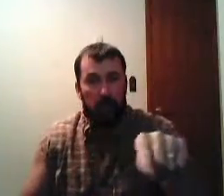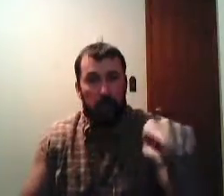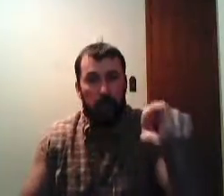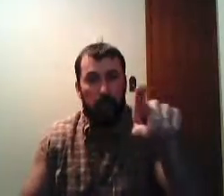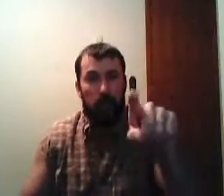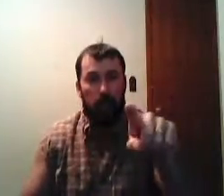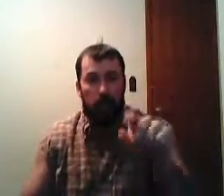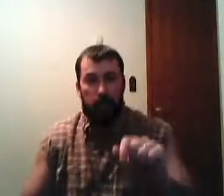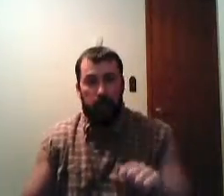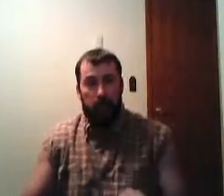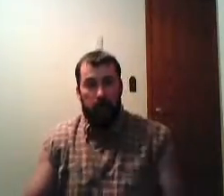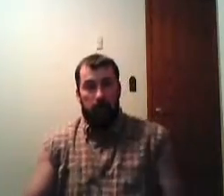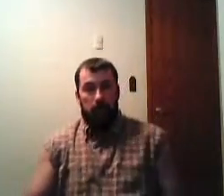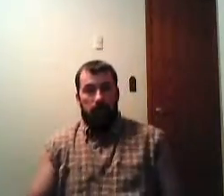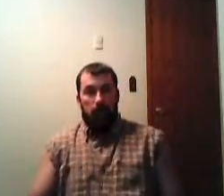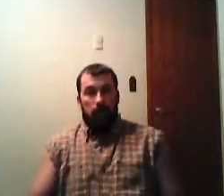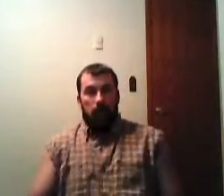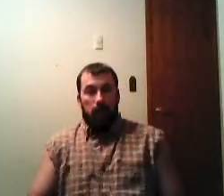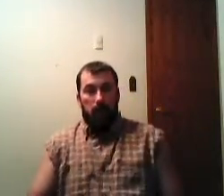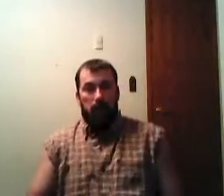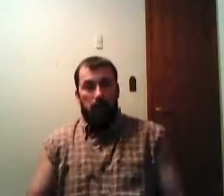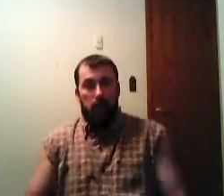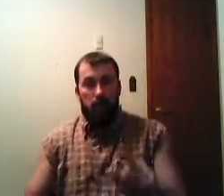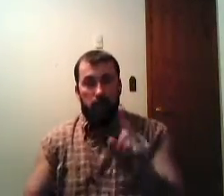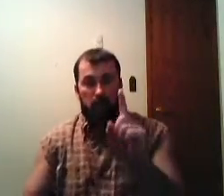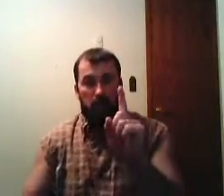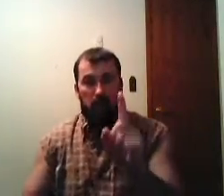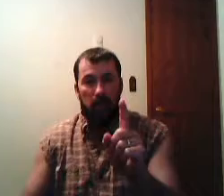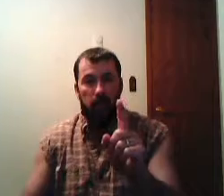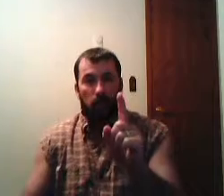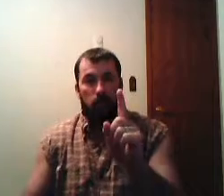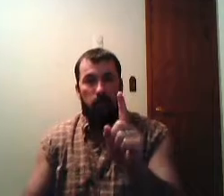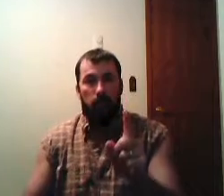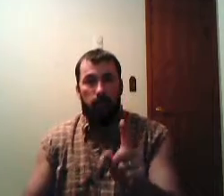circle of the earth he who does not sleep nor slumber